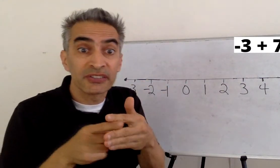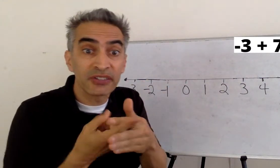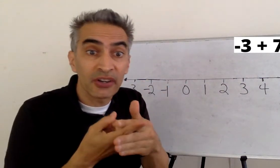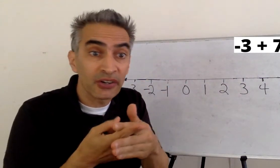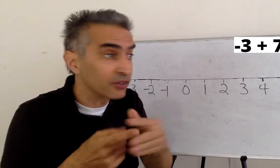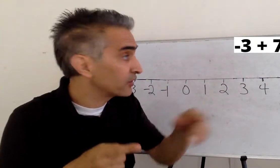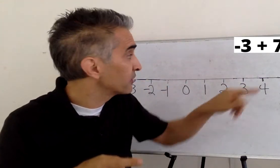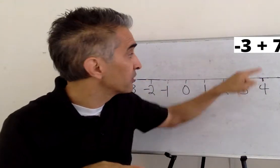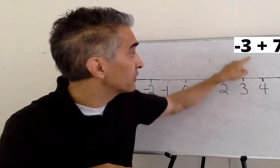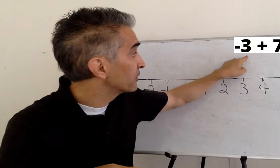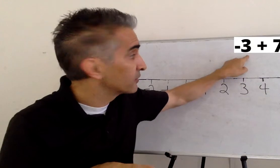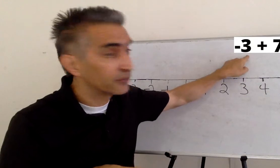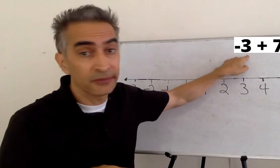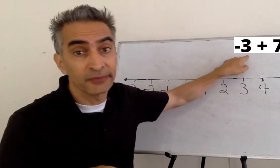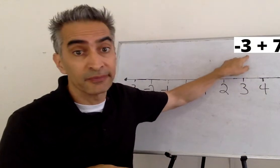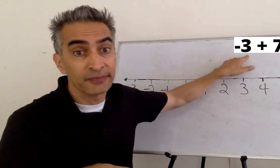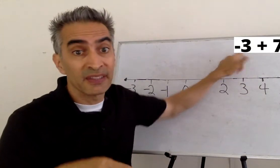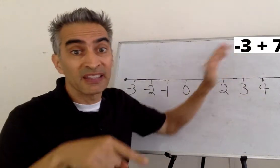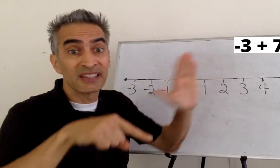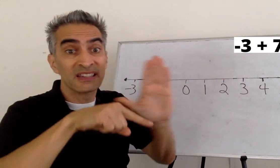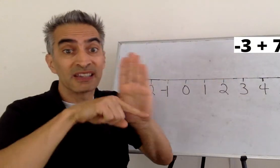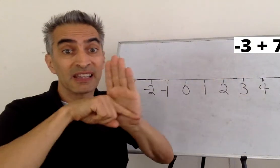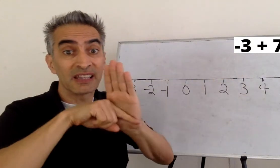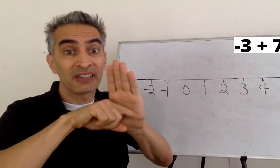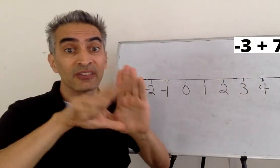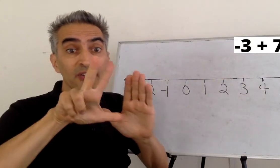We're going to start with negative 3.